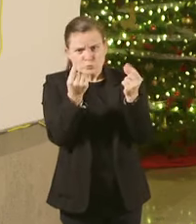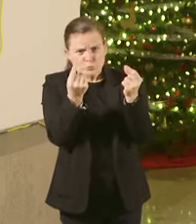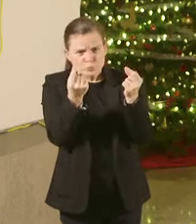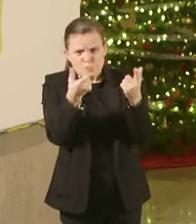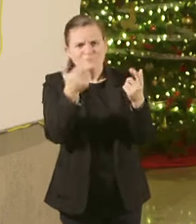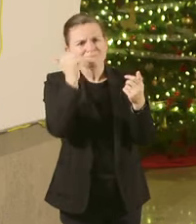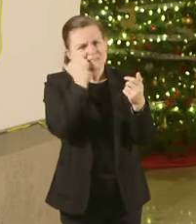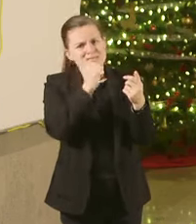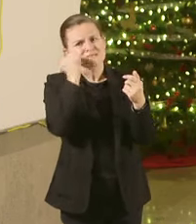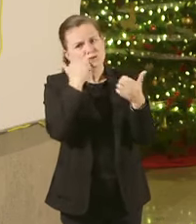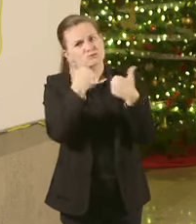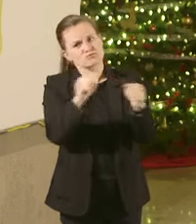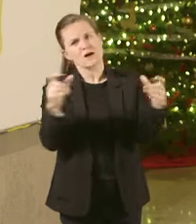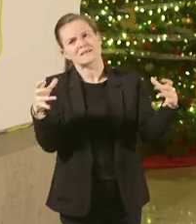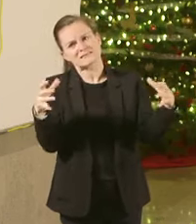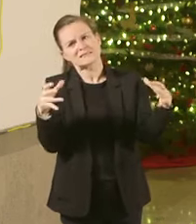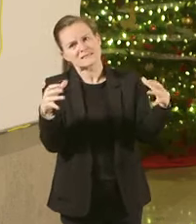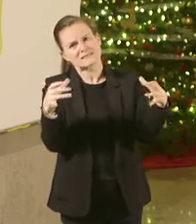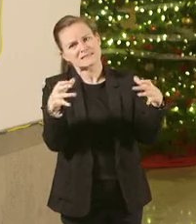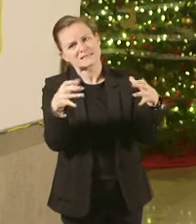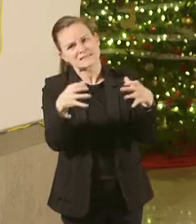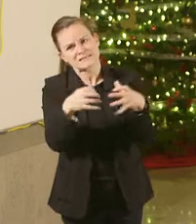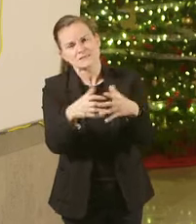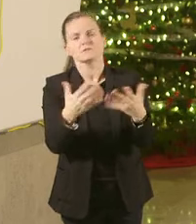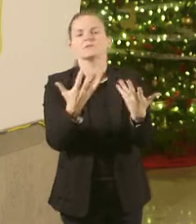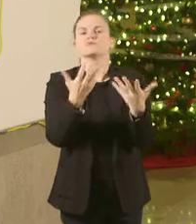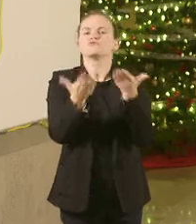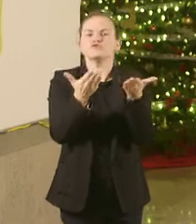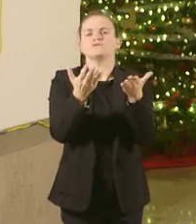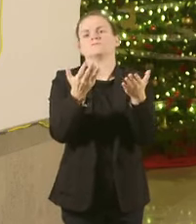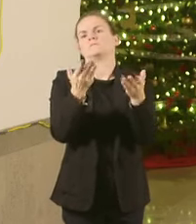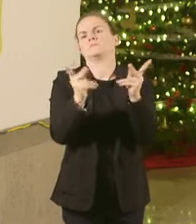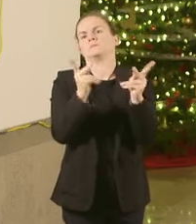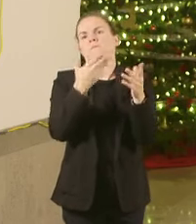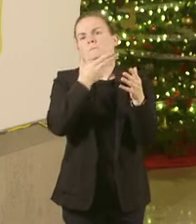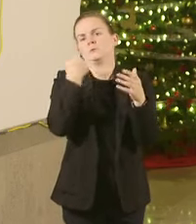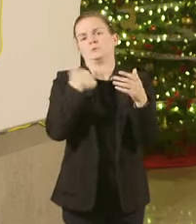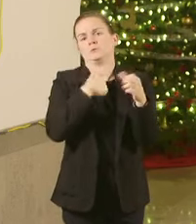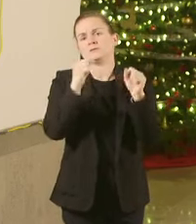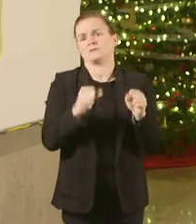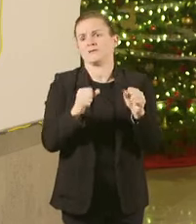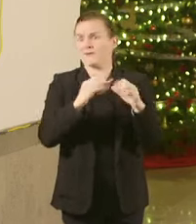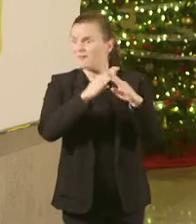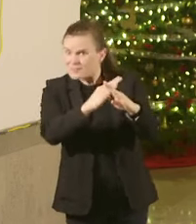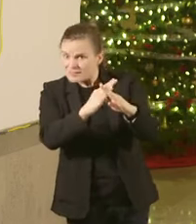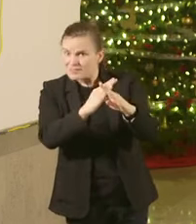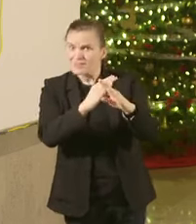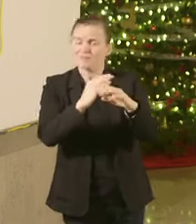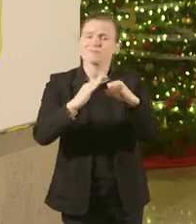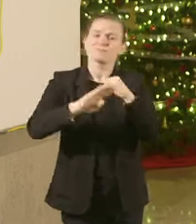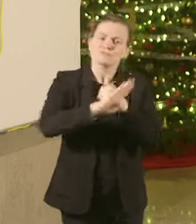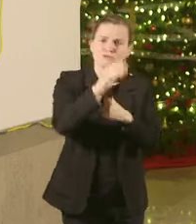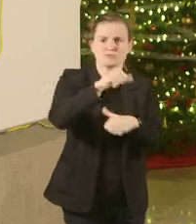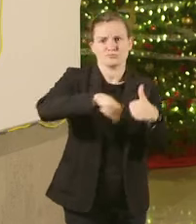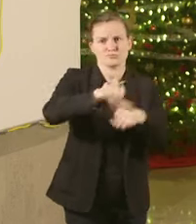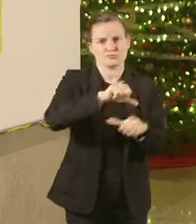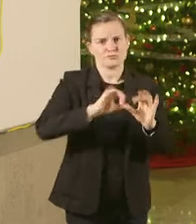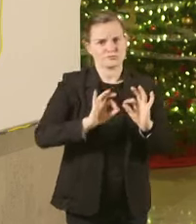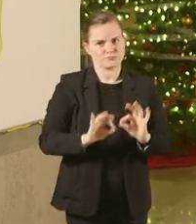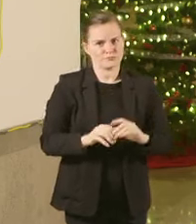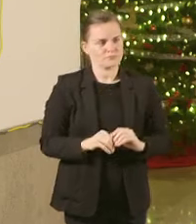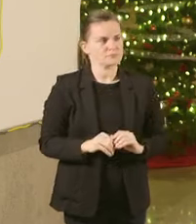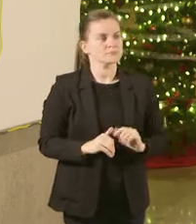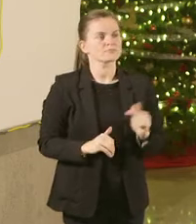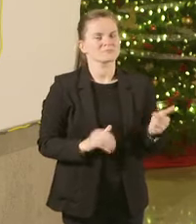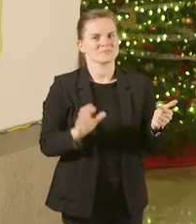as individuals the best we can To fight this virus to protect one another Questions? Hi, Governor